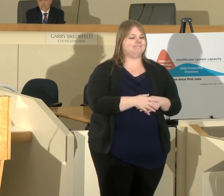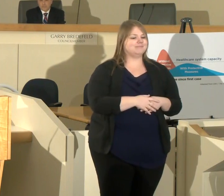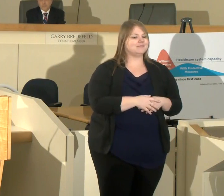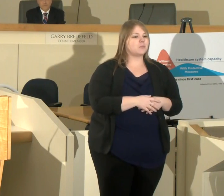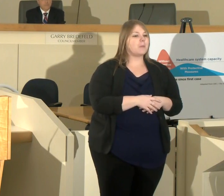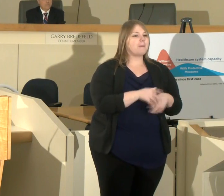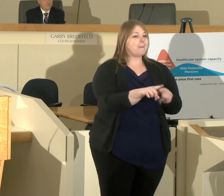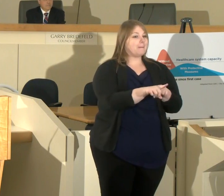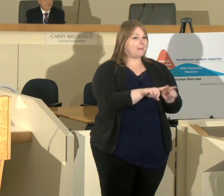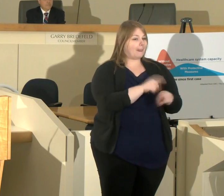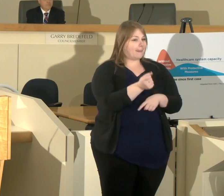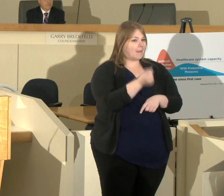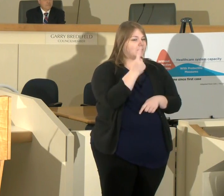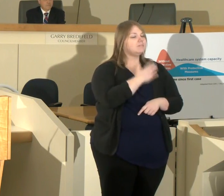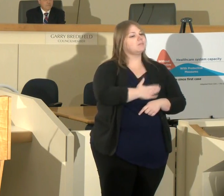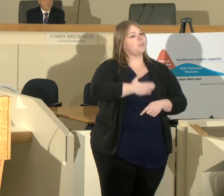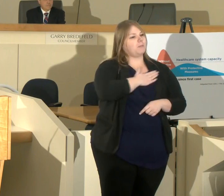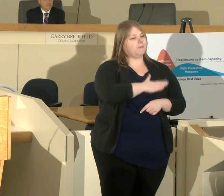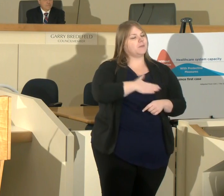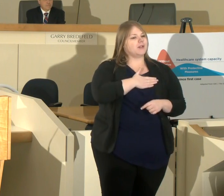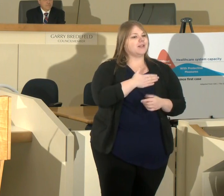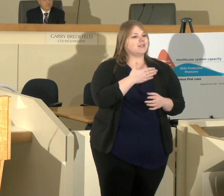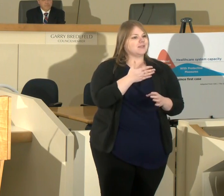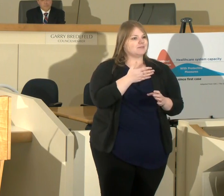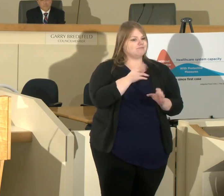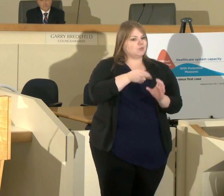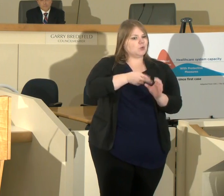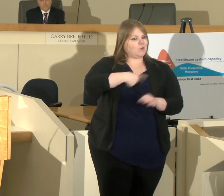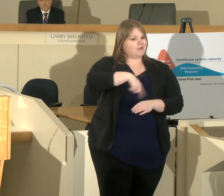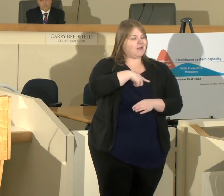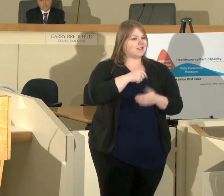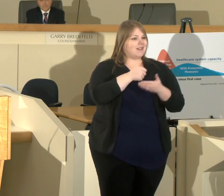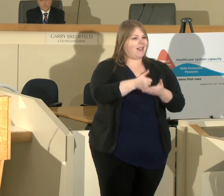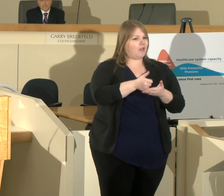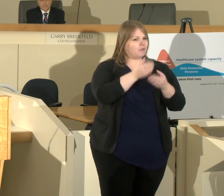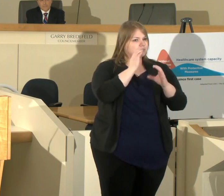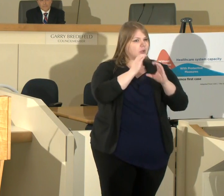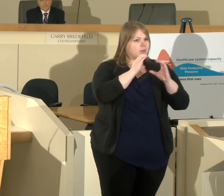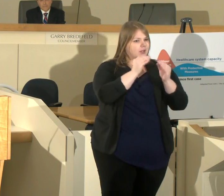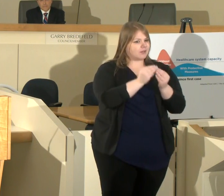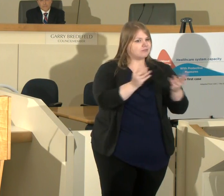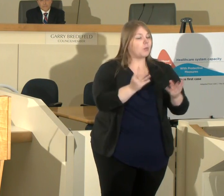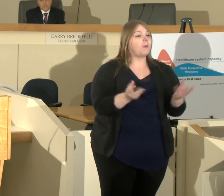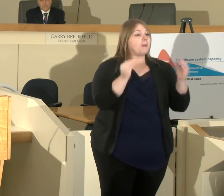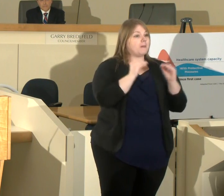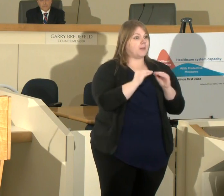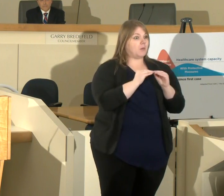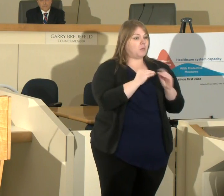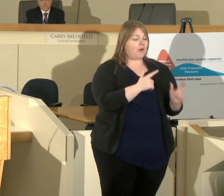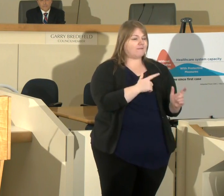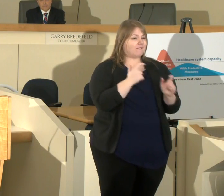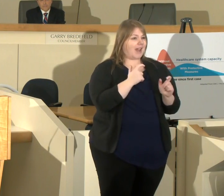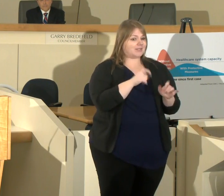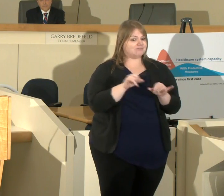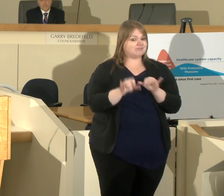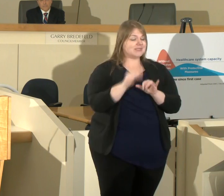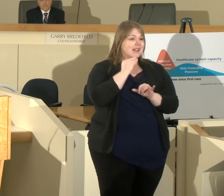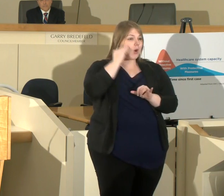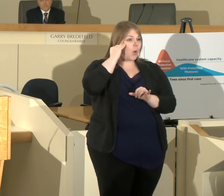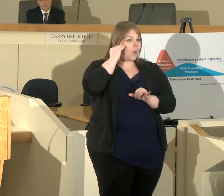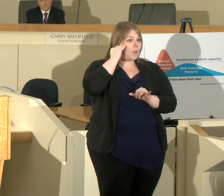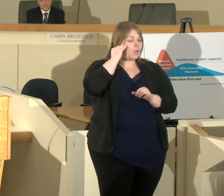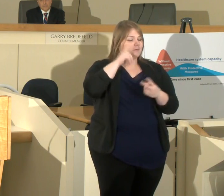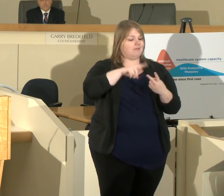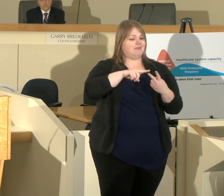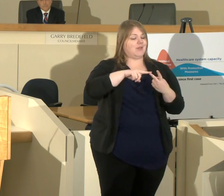also please join us in letting everyone in our community know that the faster we practice isolation and